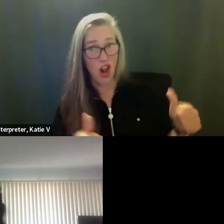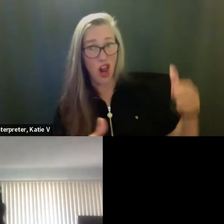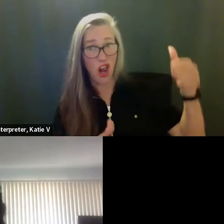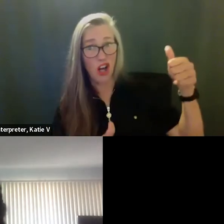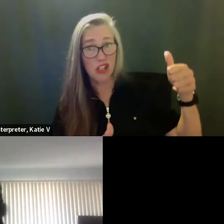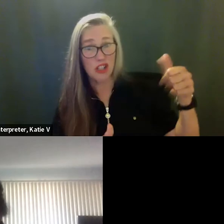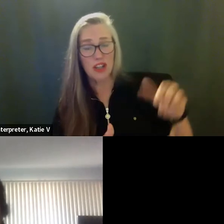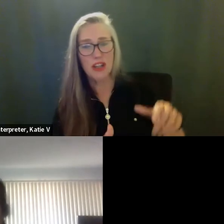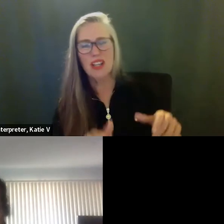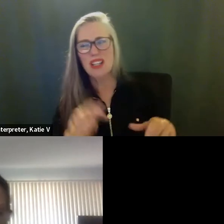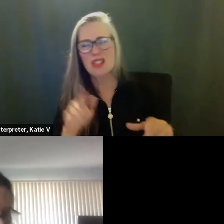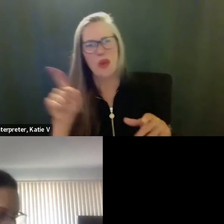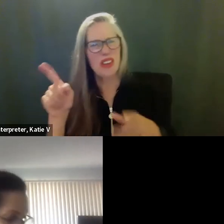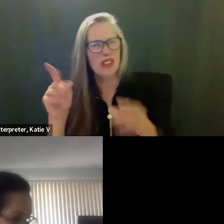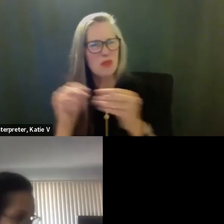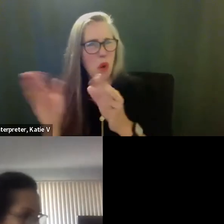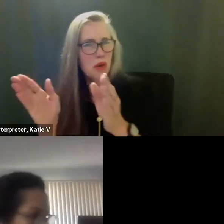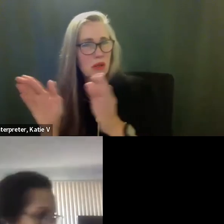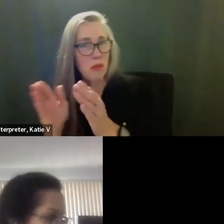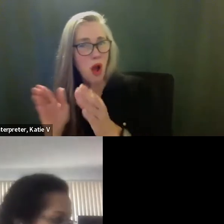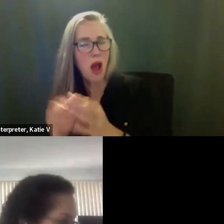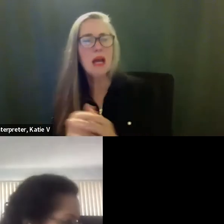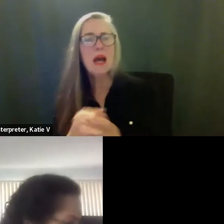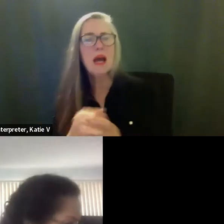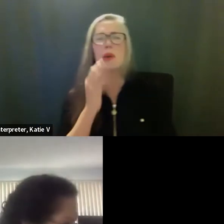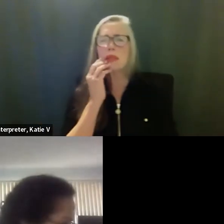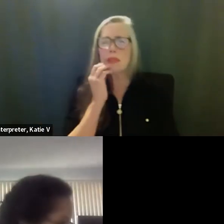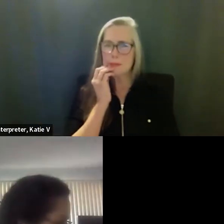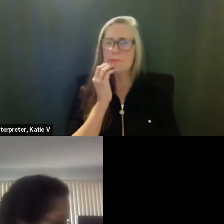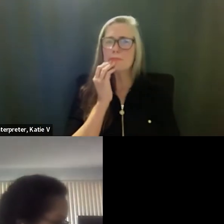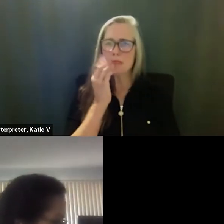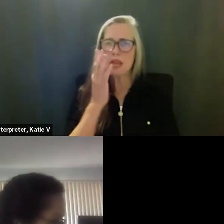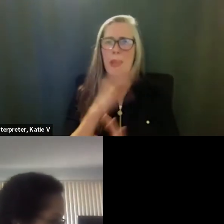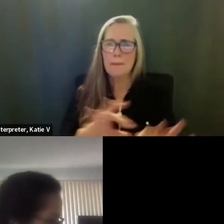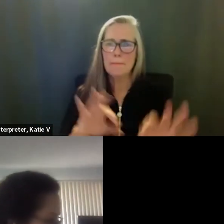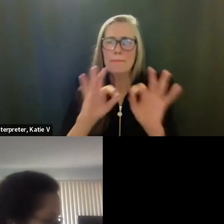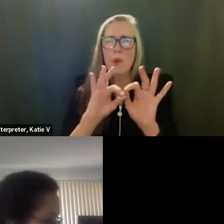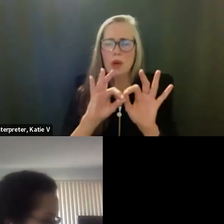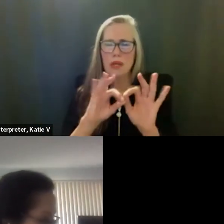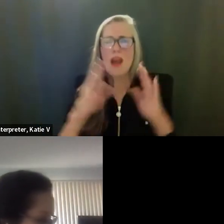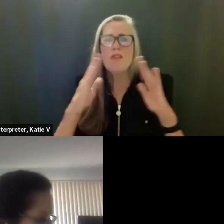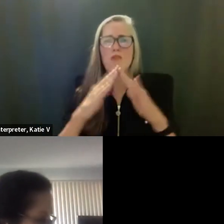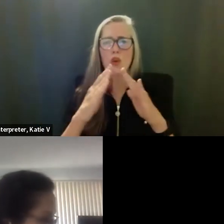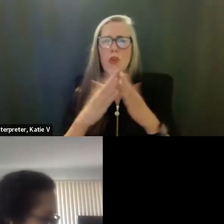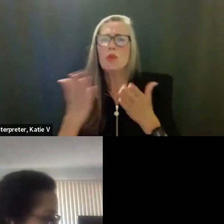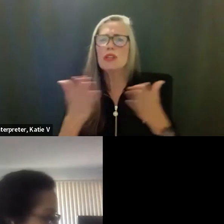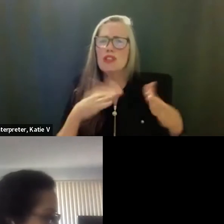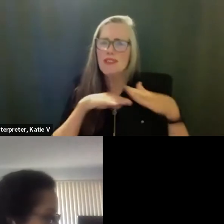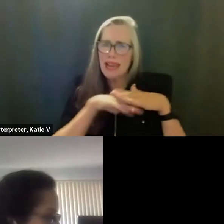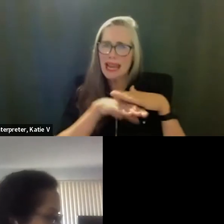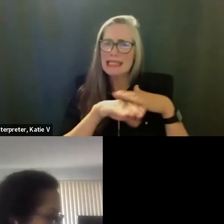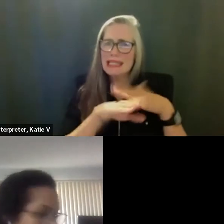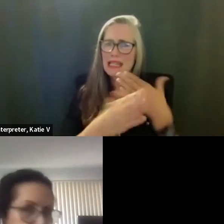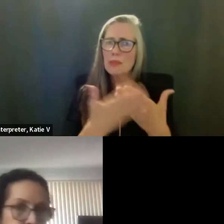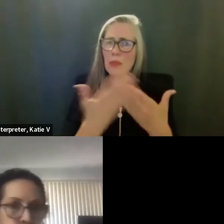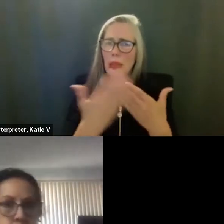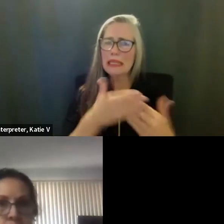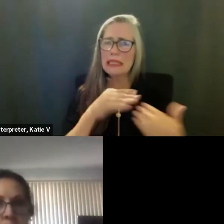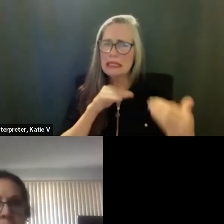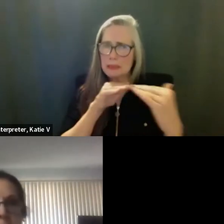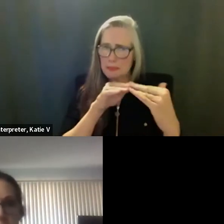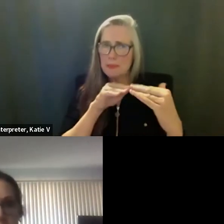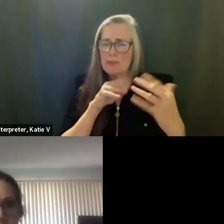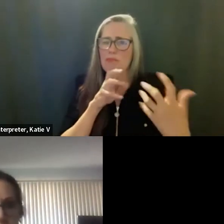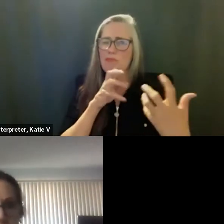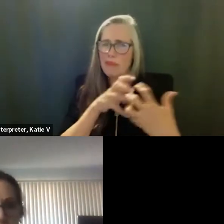visualize more accessibility for services for the community with this building. So what we have there,